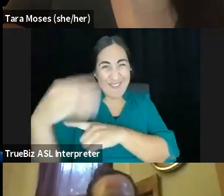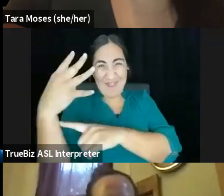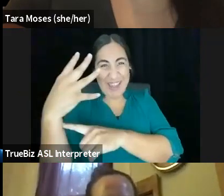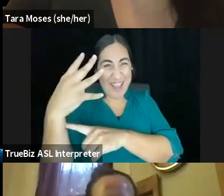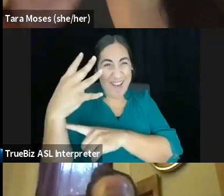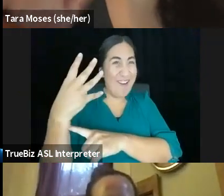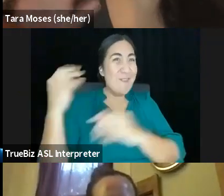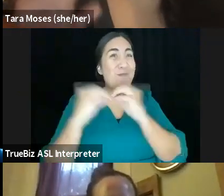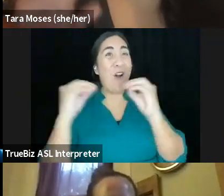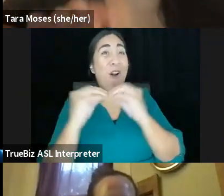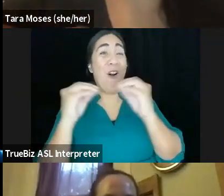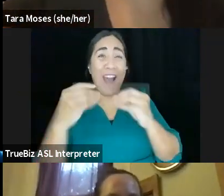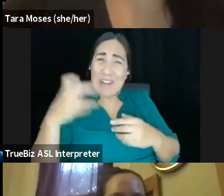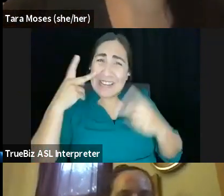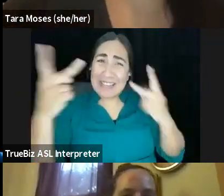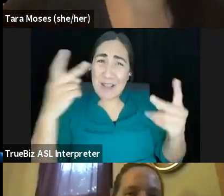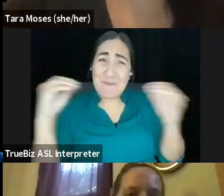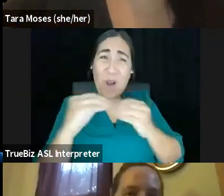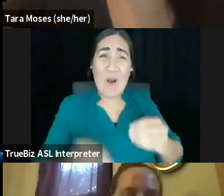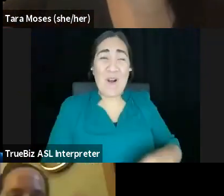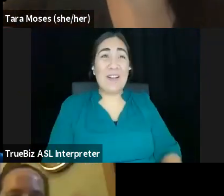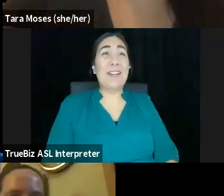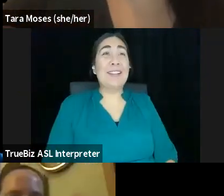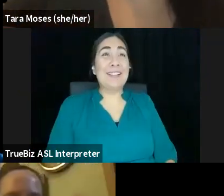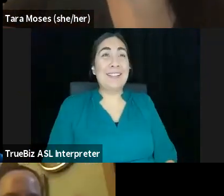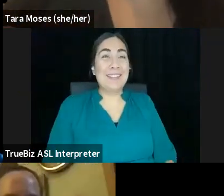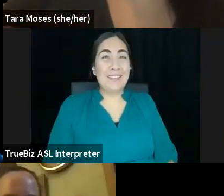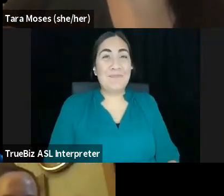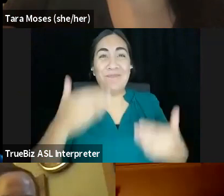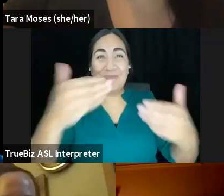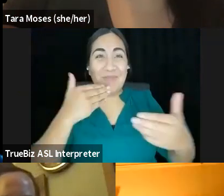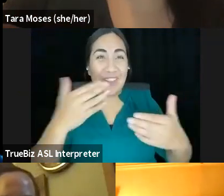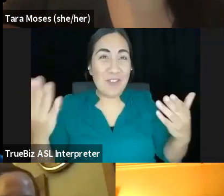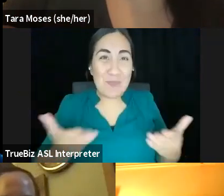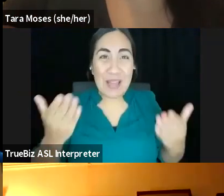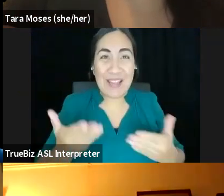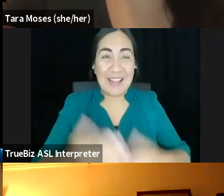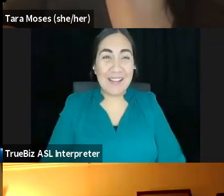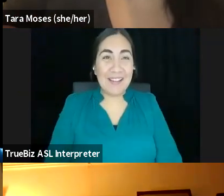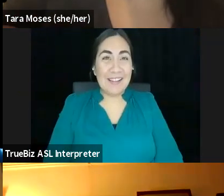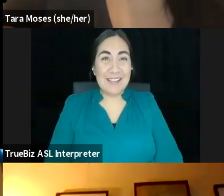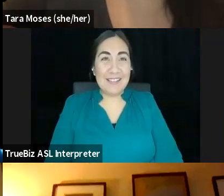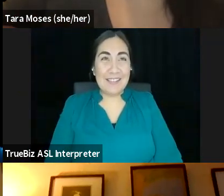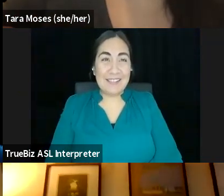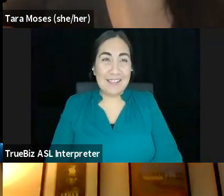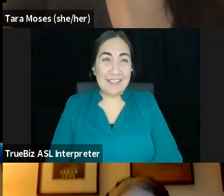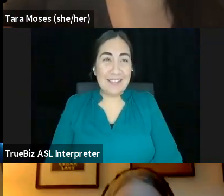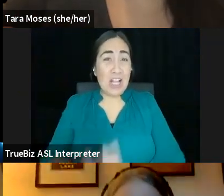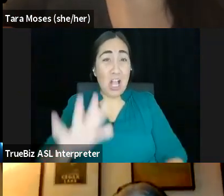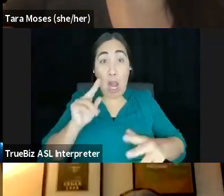I want to see more. No. Hey, thanks for being here. So. The awkwardness here is that we had planned